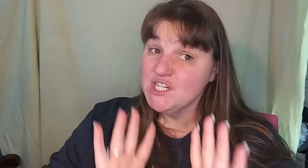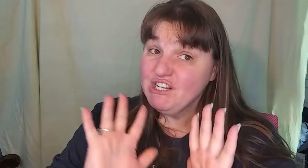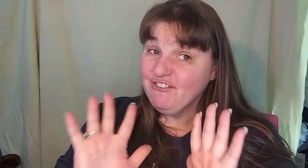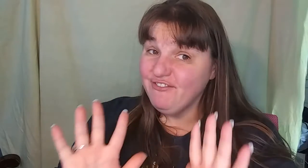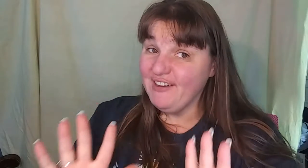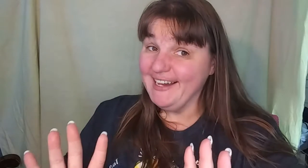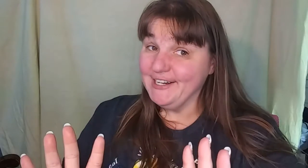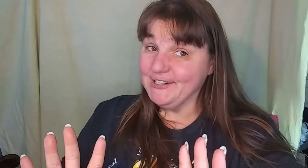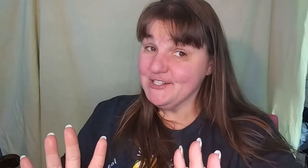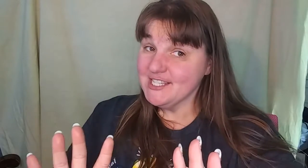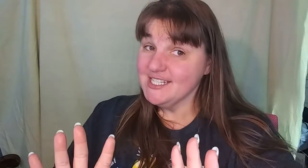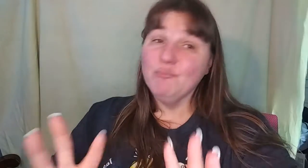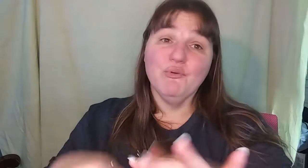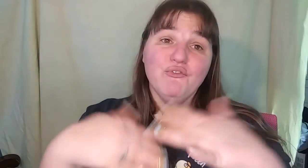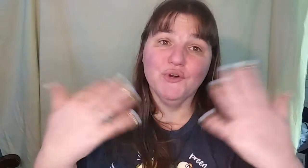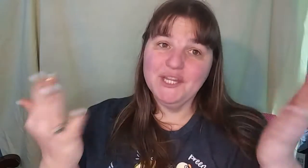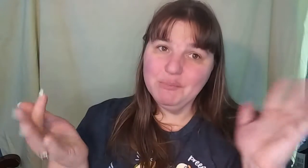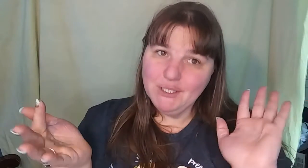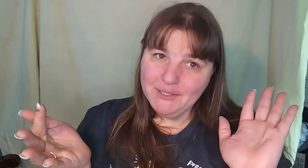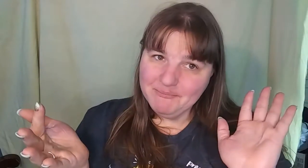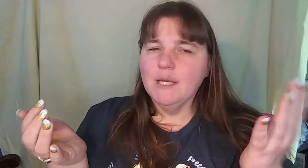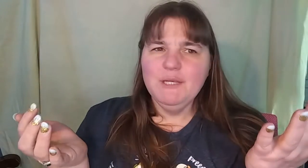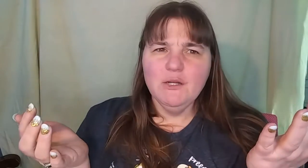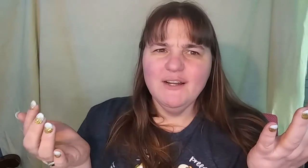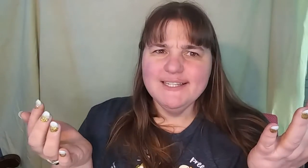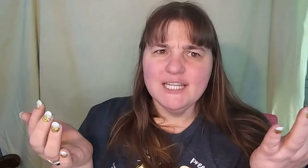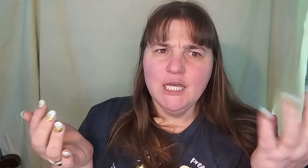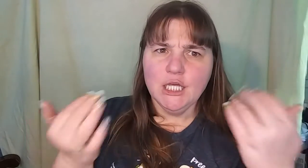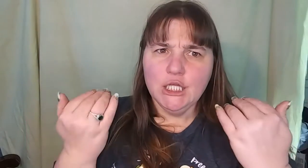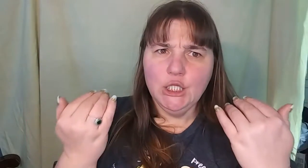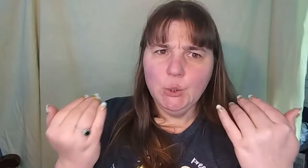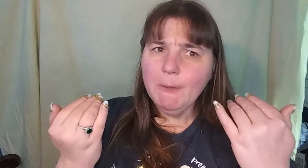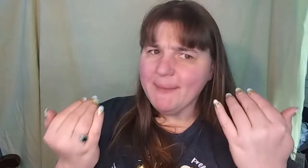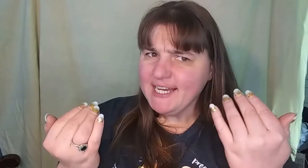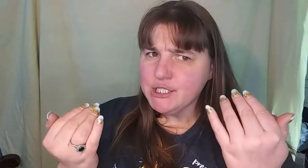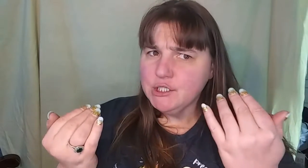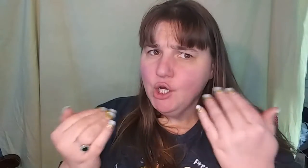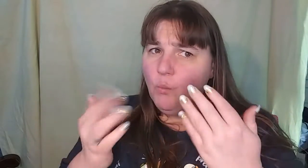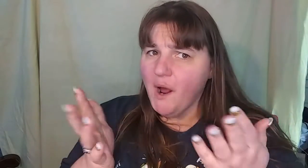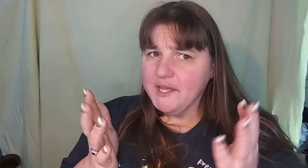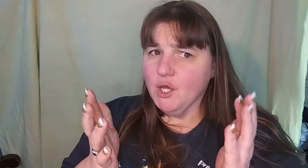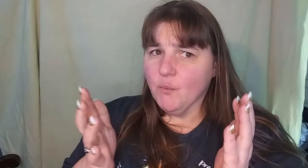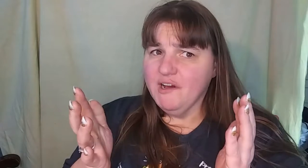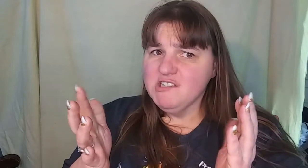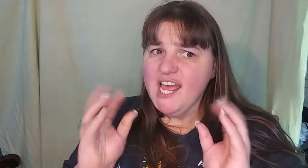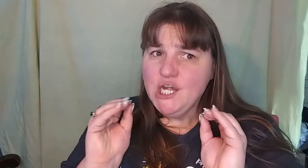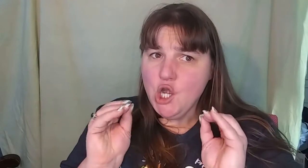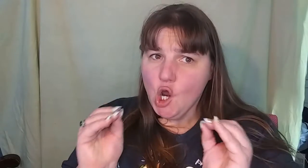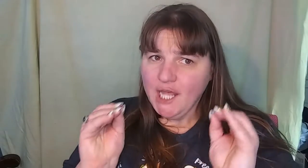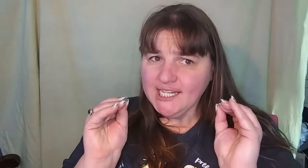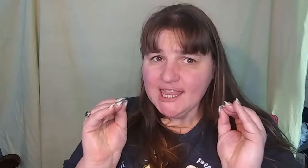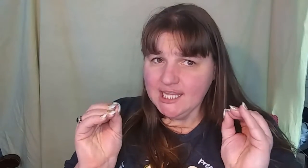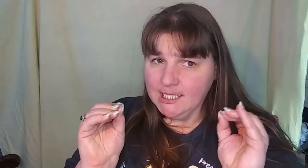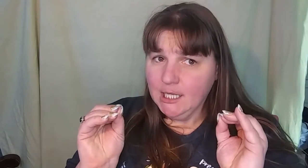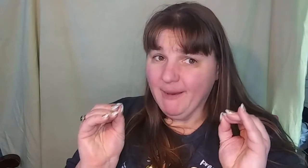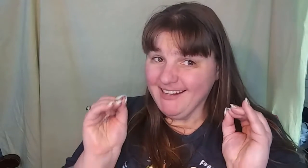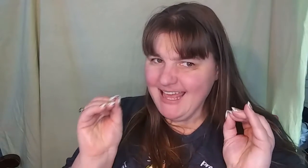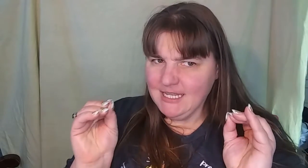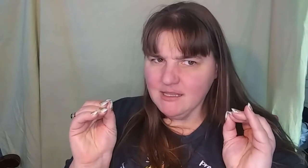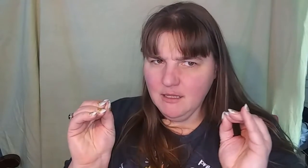fires before they blow up. I mean, honestly, can you imagine walking around and not thinking about anything?